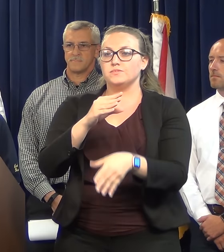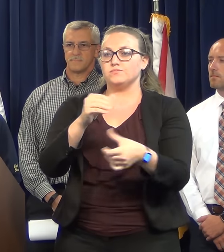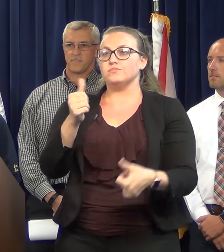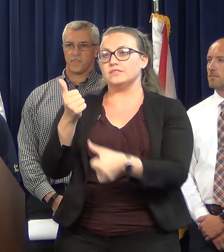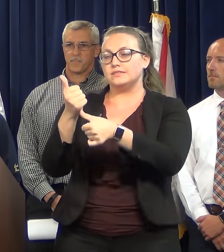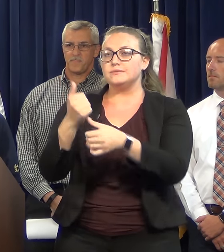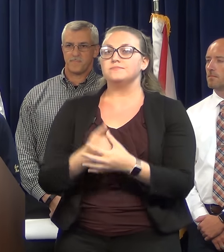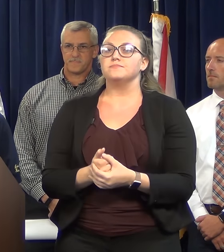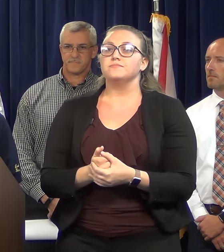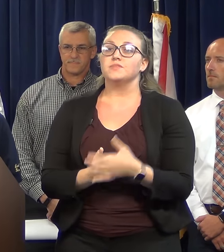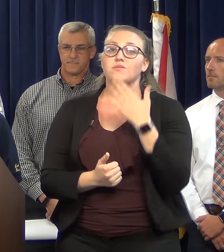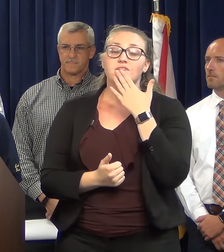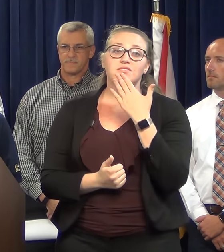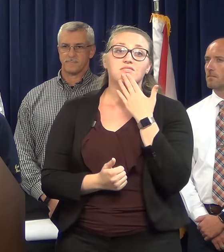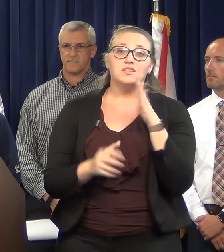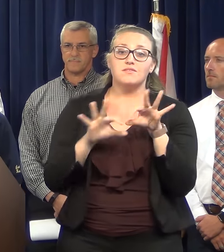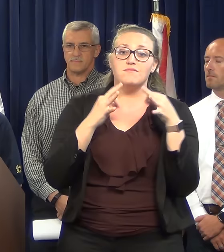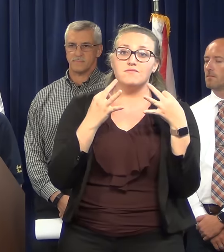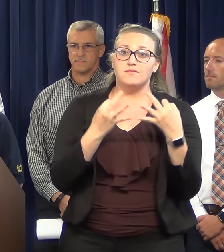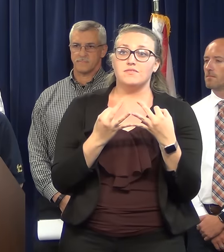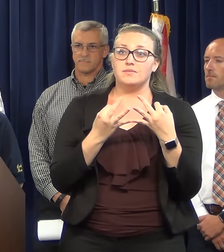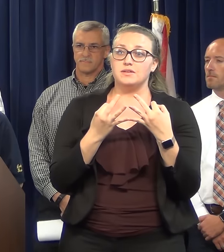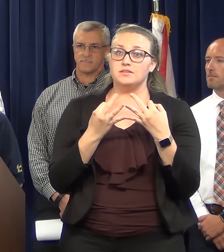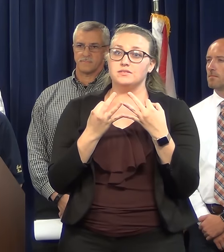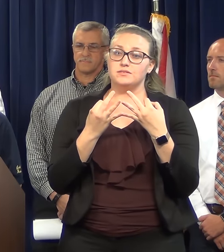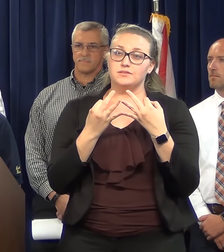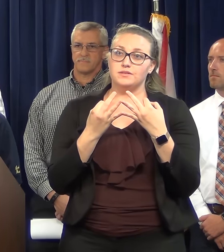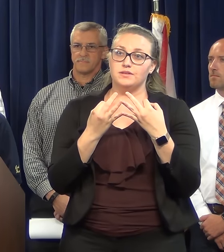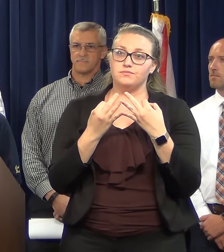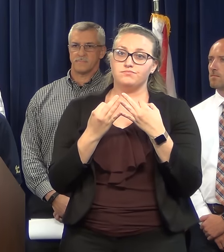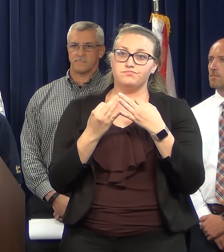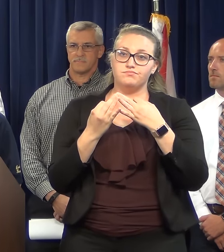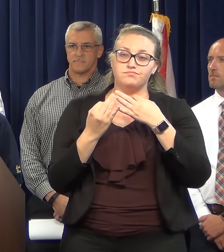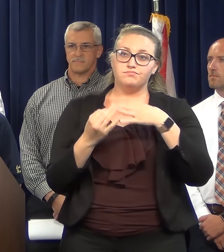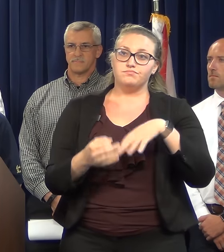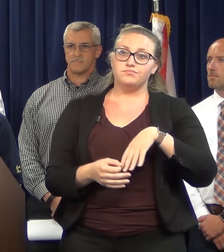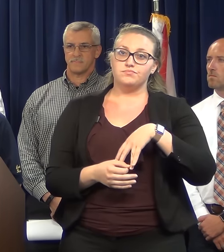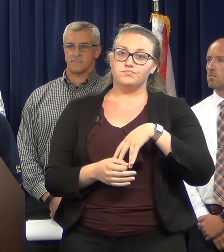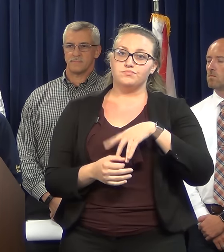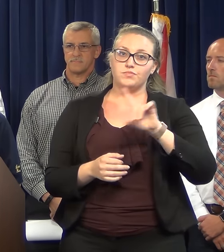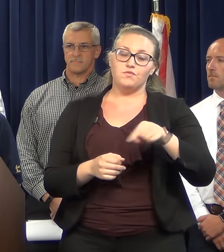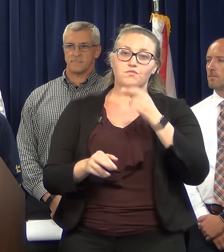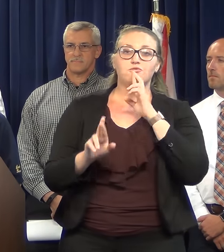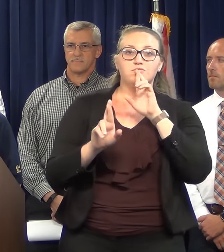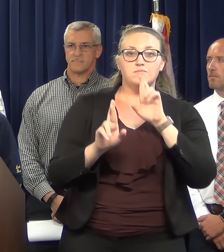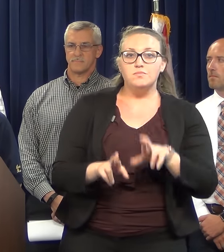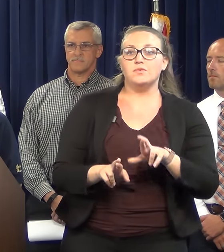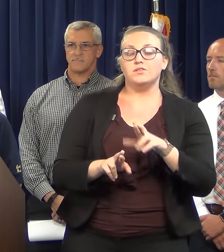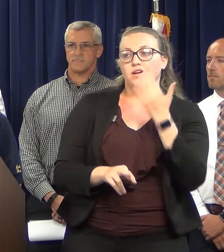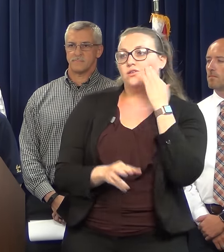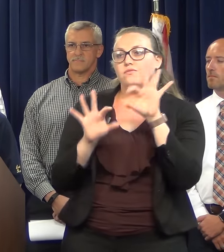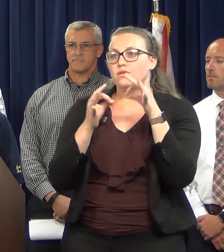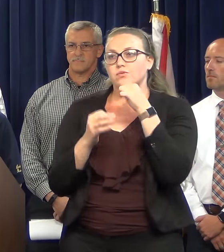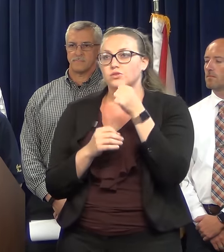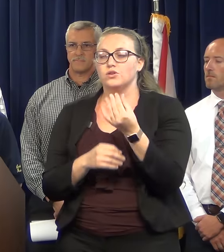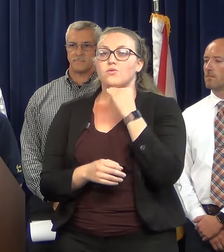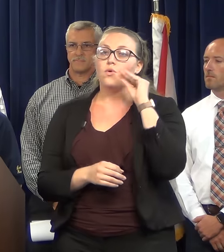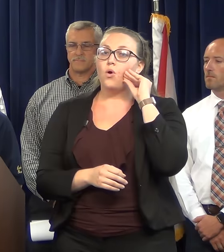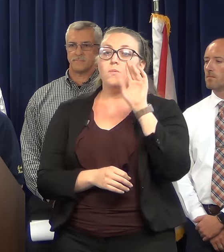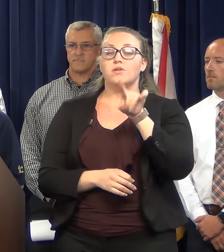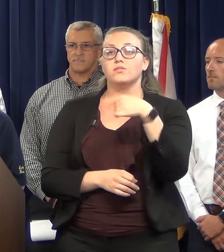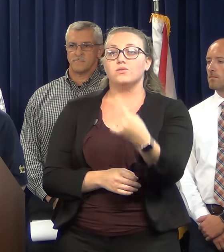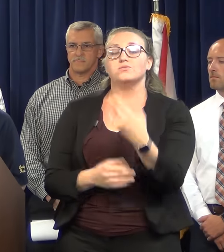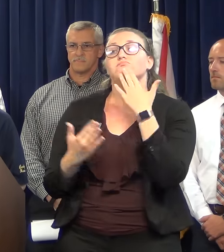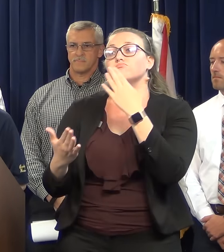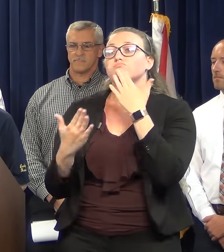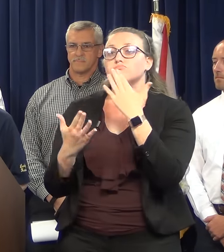I'd like to thank the families of our first responders and public servants who are out there working tonight. know the families are at home alone, and we can't thank you enough for